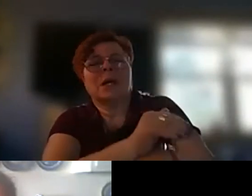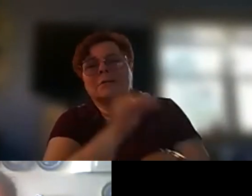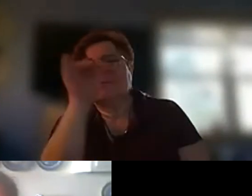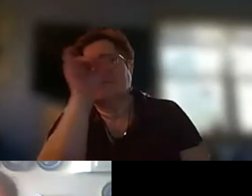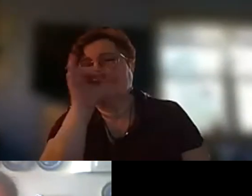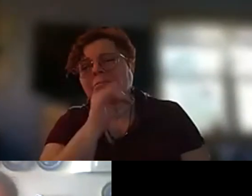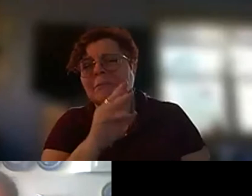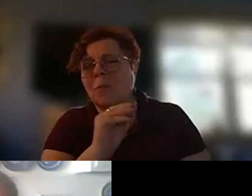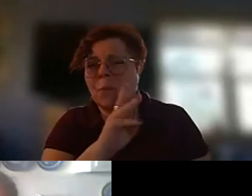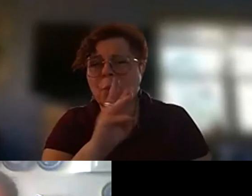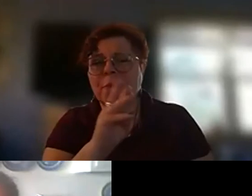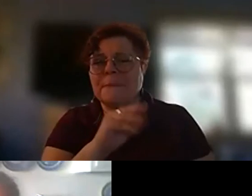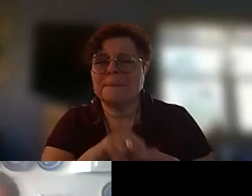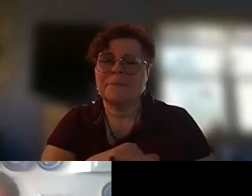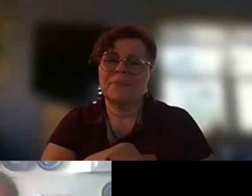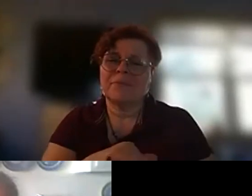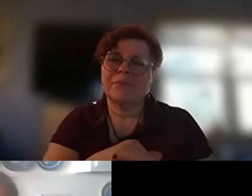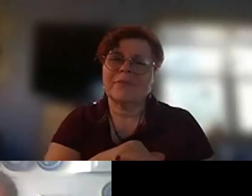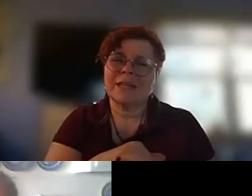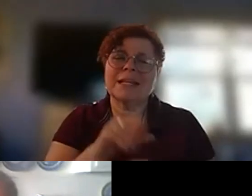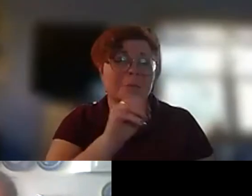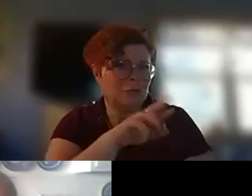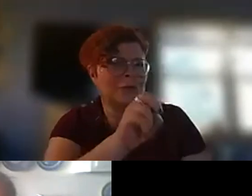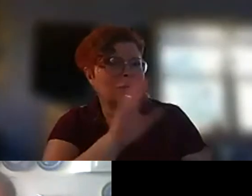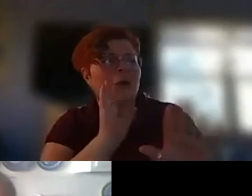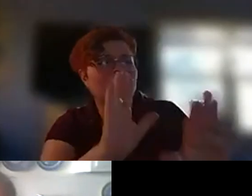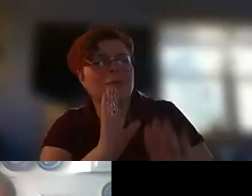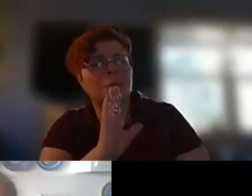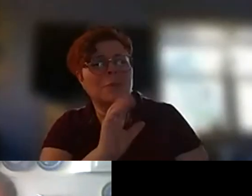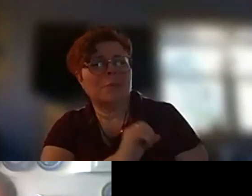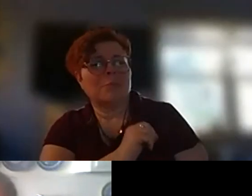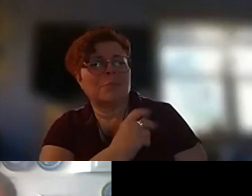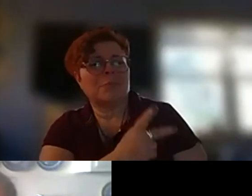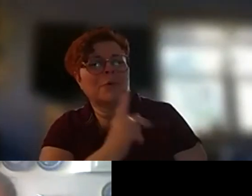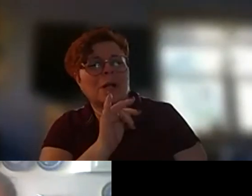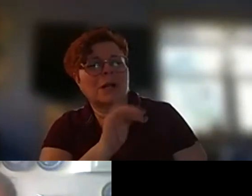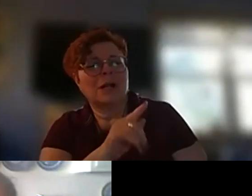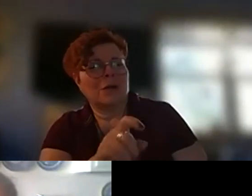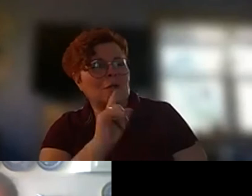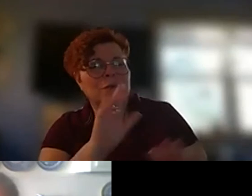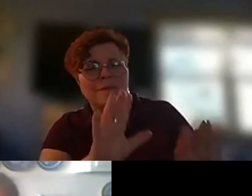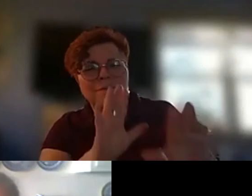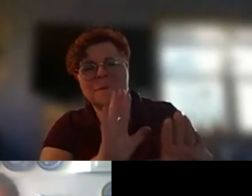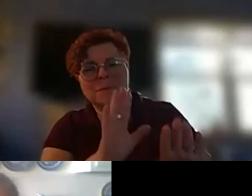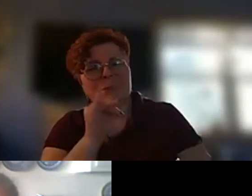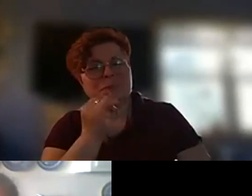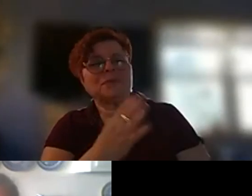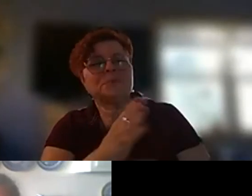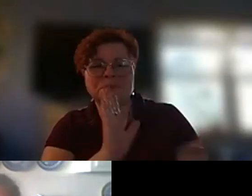marie you're an incredible poet laureate you did a fabulous job so i think also